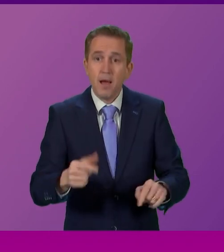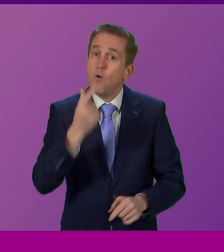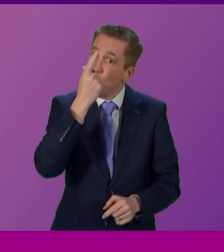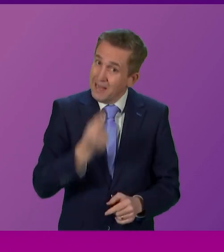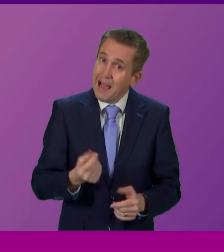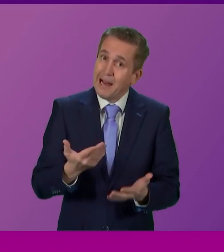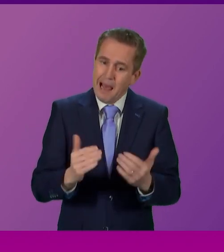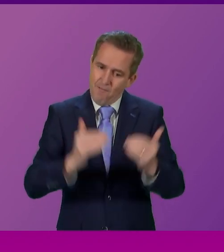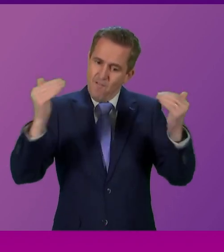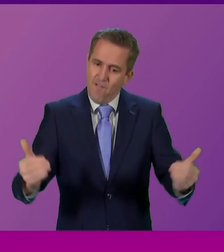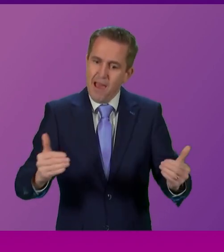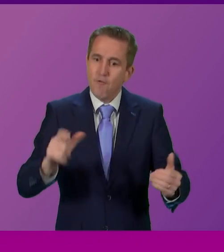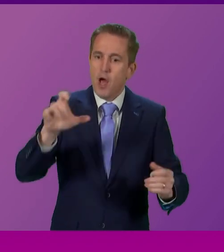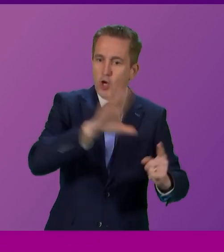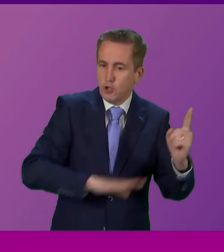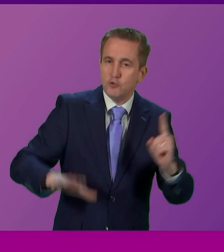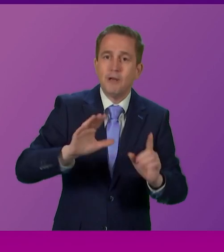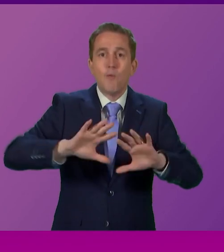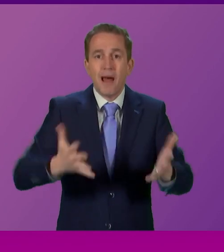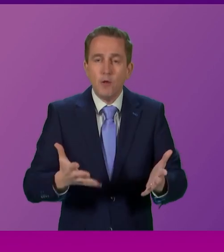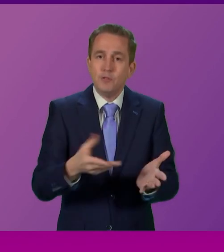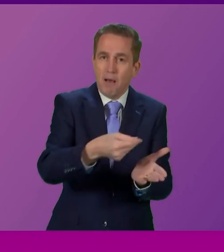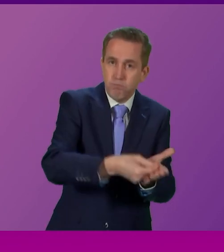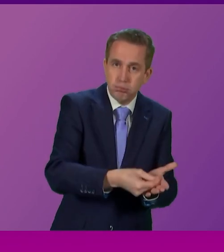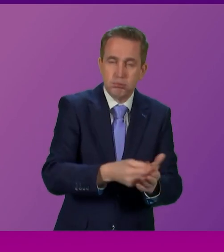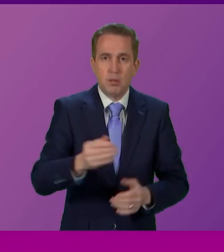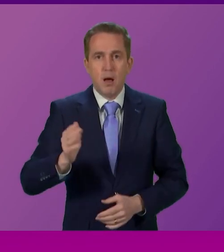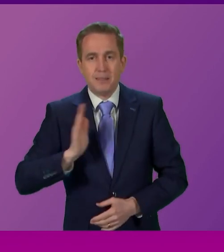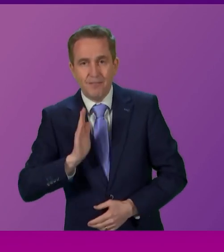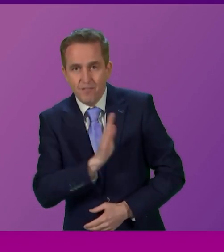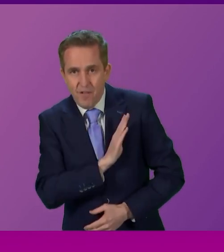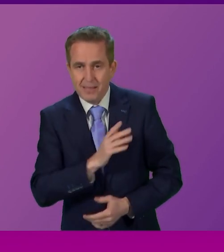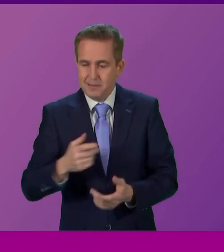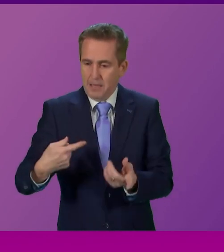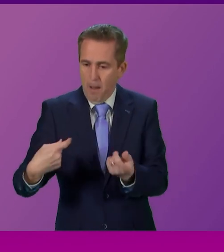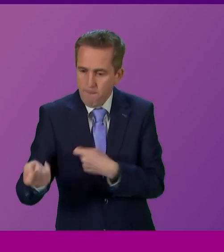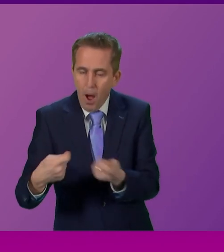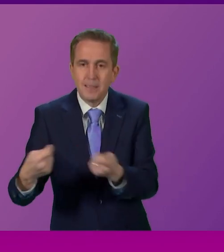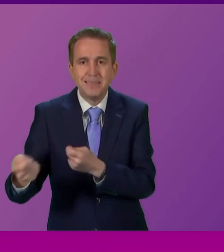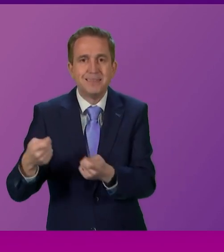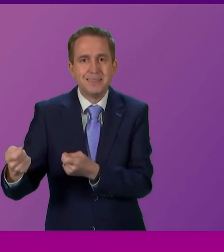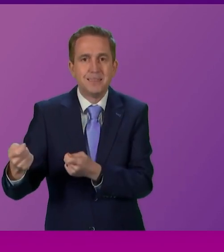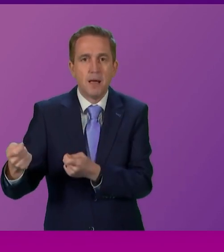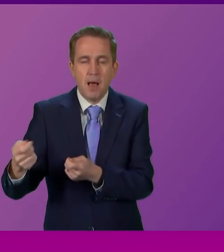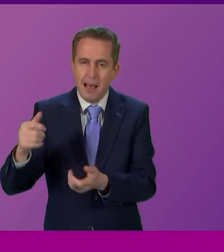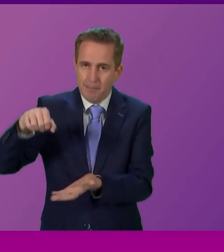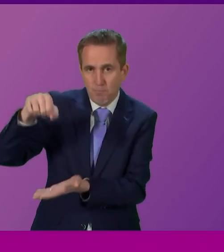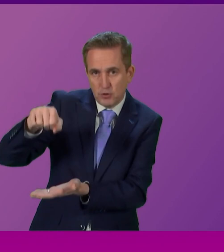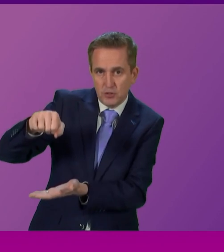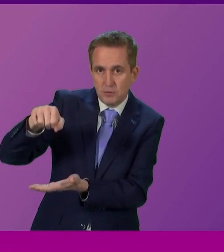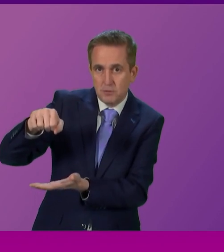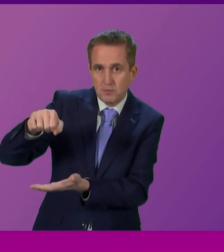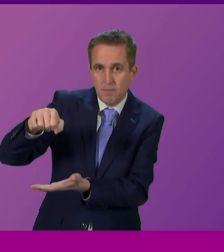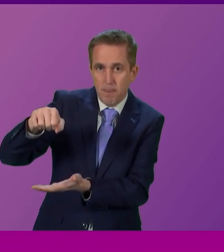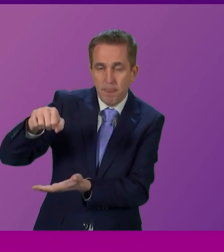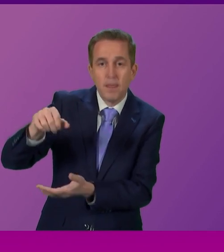country without losing our currency, our defence, our markets and a significant share of our budget. We